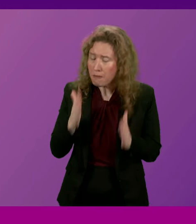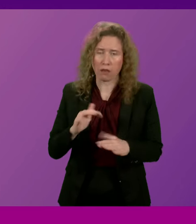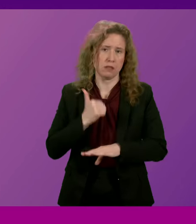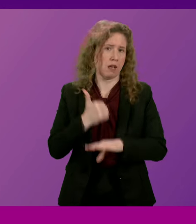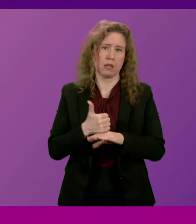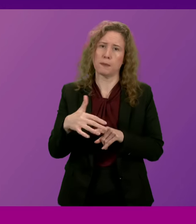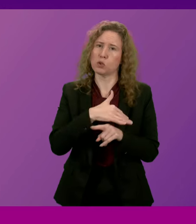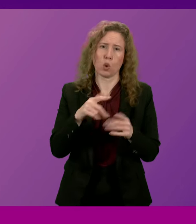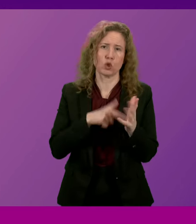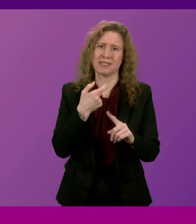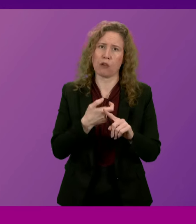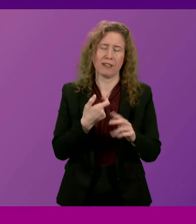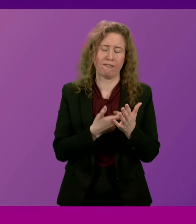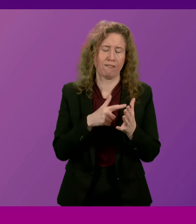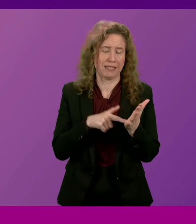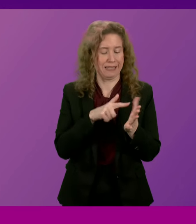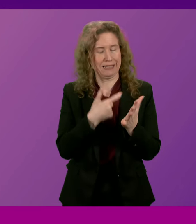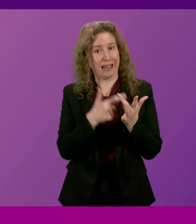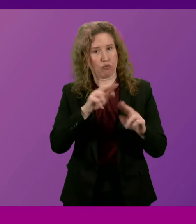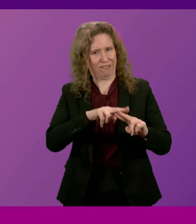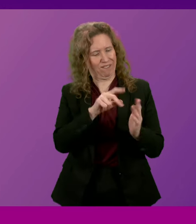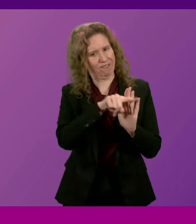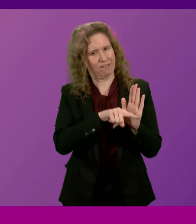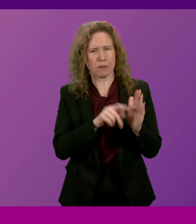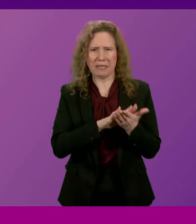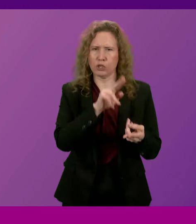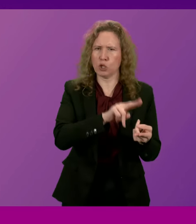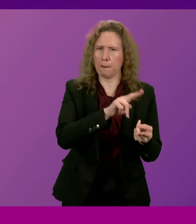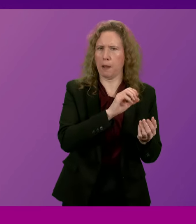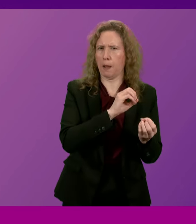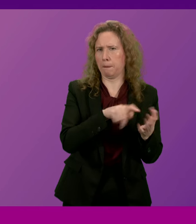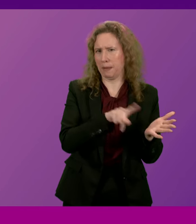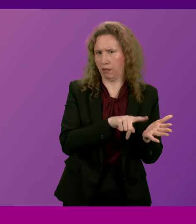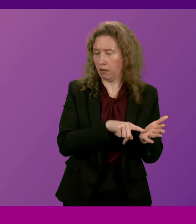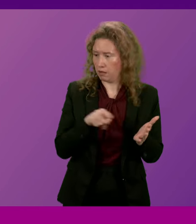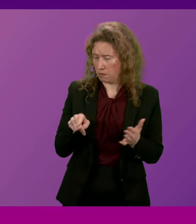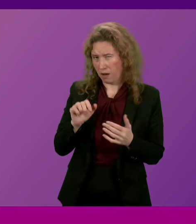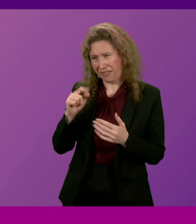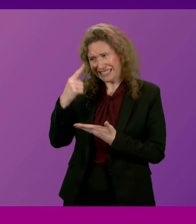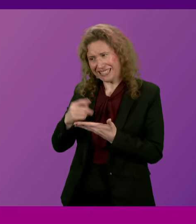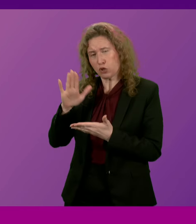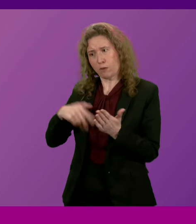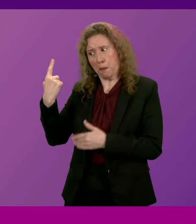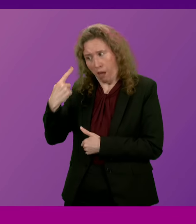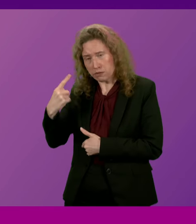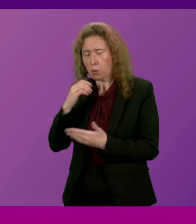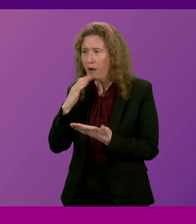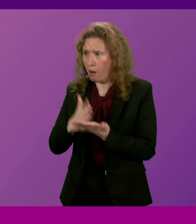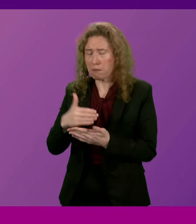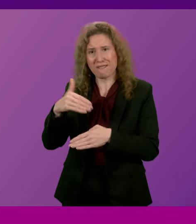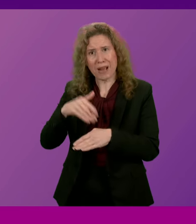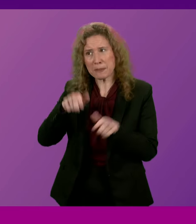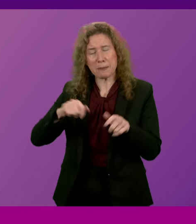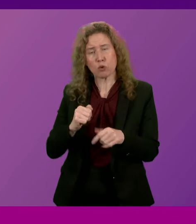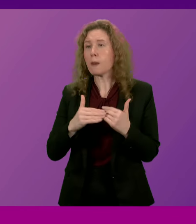a fairer pricing model. Does the First Minister agree with me that these decisions from Westminster will disproportionately affect people living